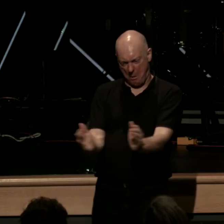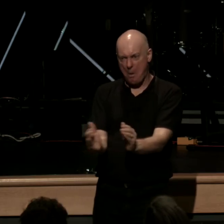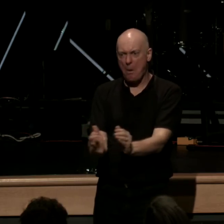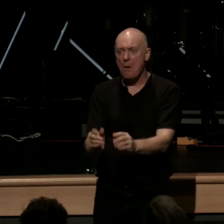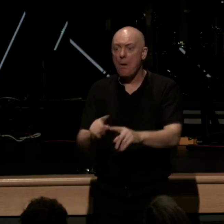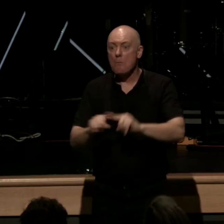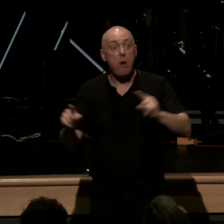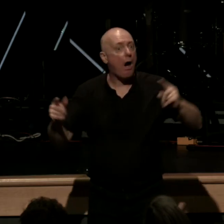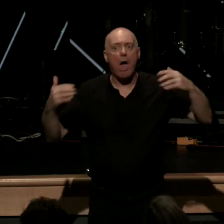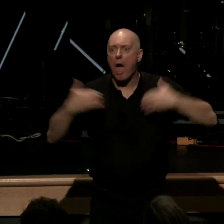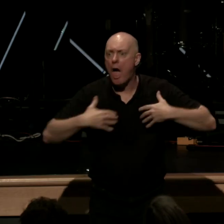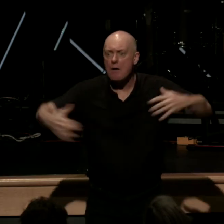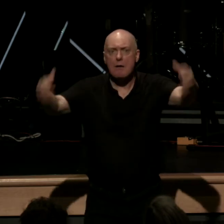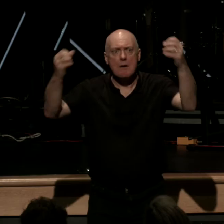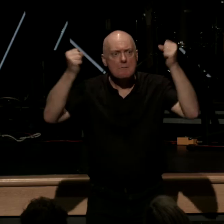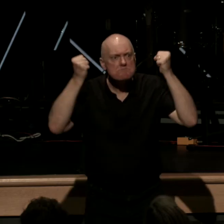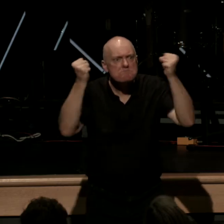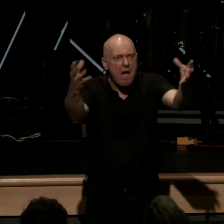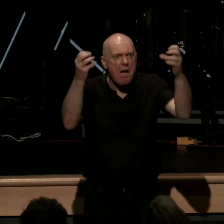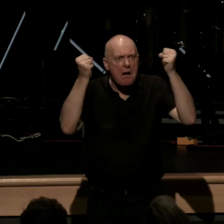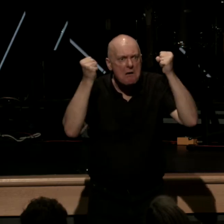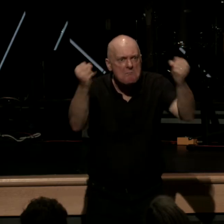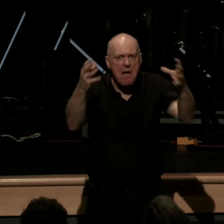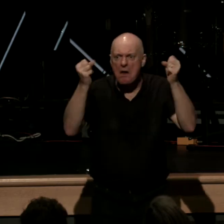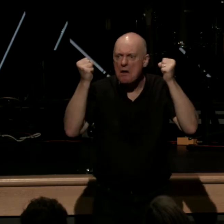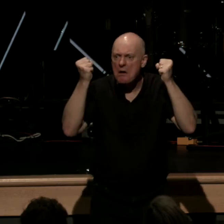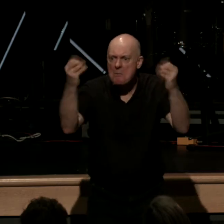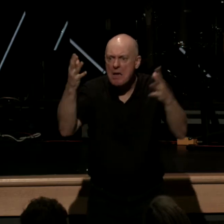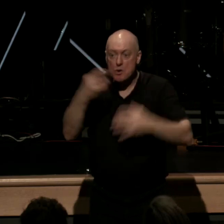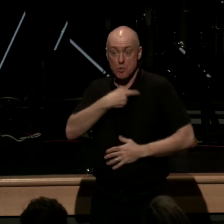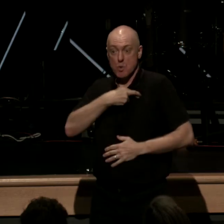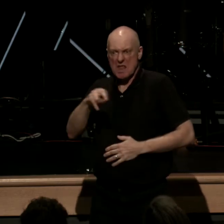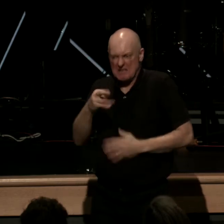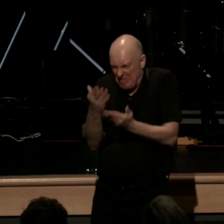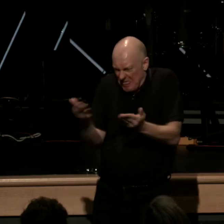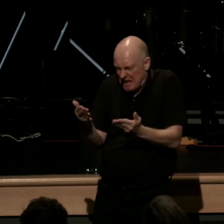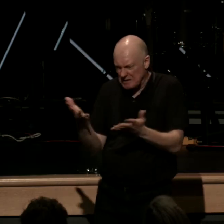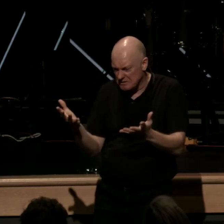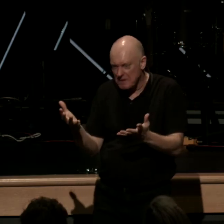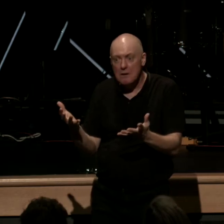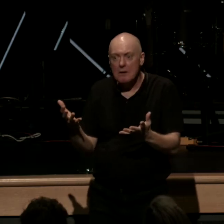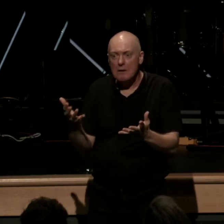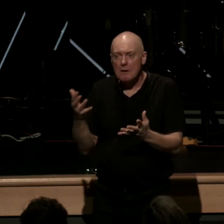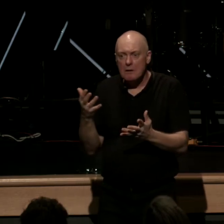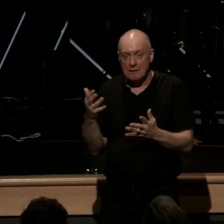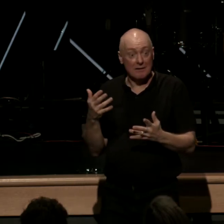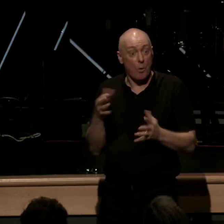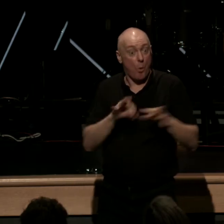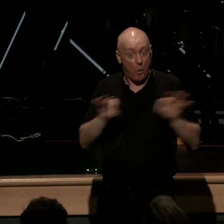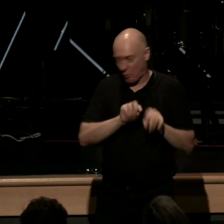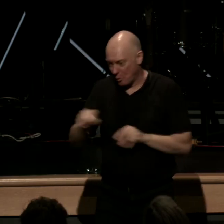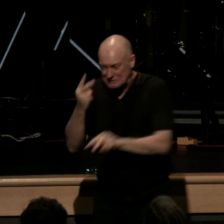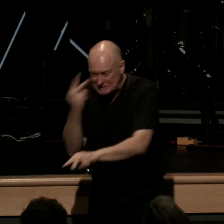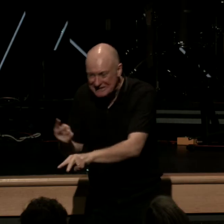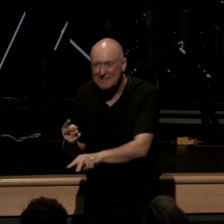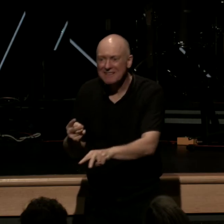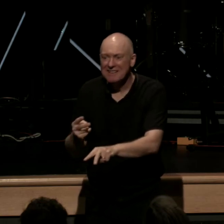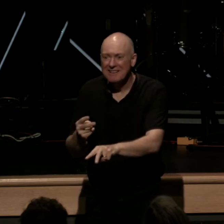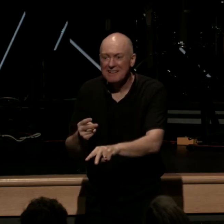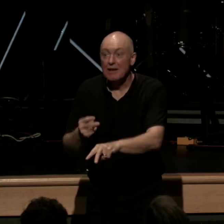hosted a stunning collection of relics okay it was worth the pilgrimage to go to Wittenberg why the castle church had